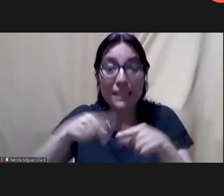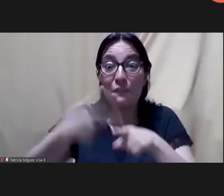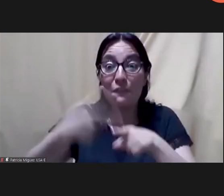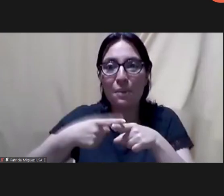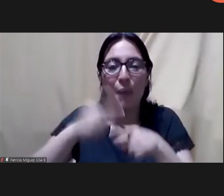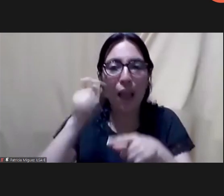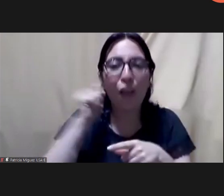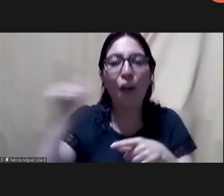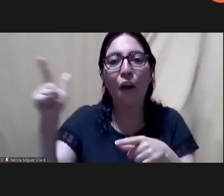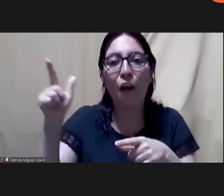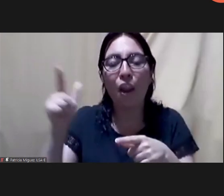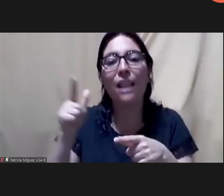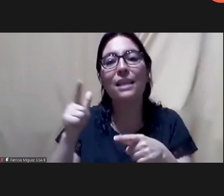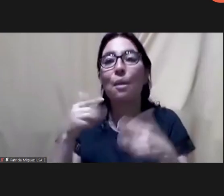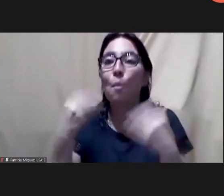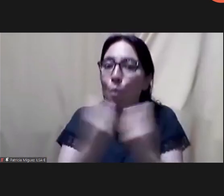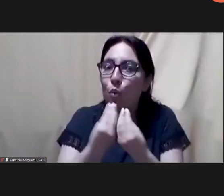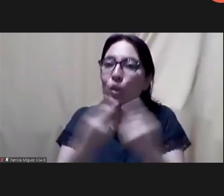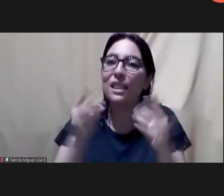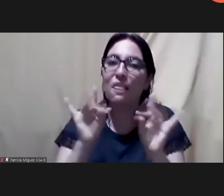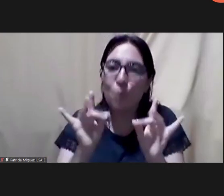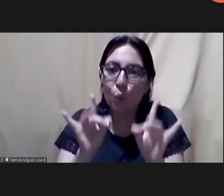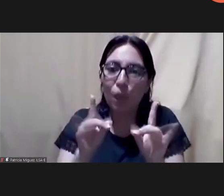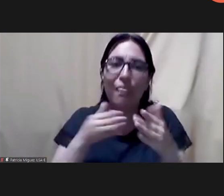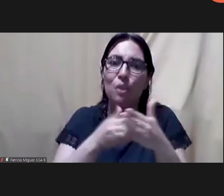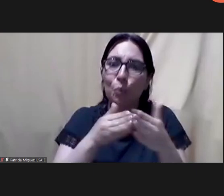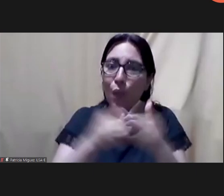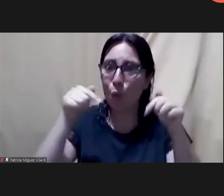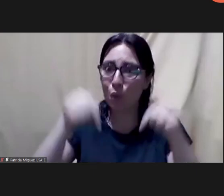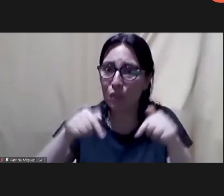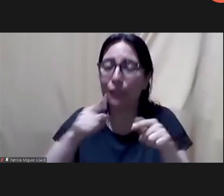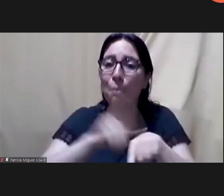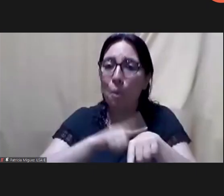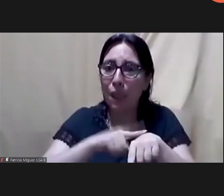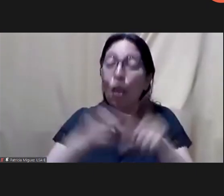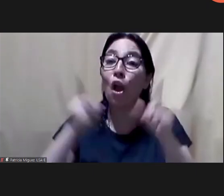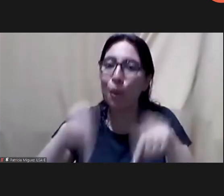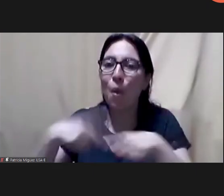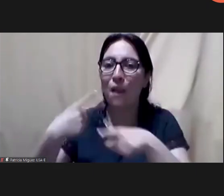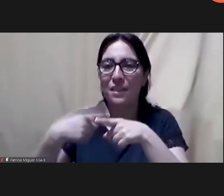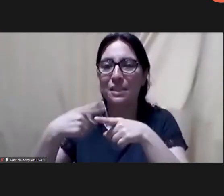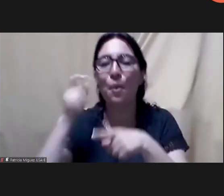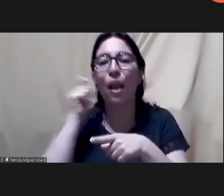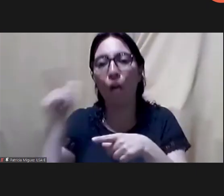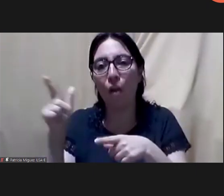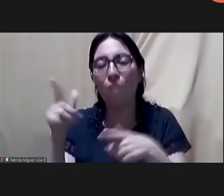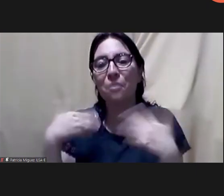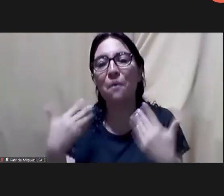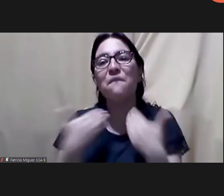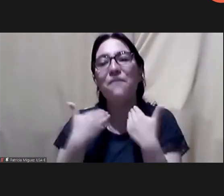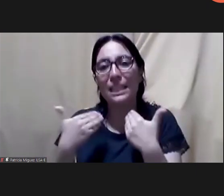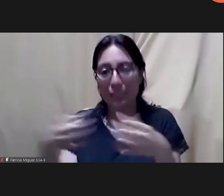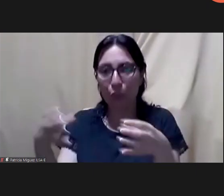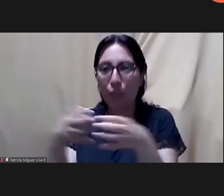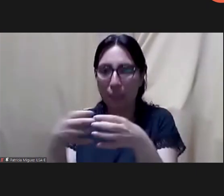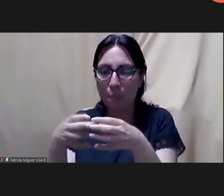uh is reflected by the fact that the festival was organized despite the difficulties so congratulations